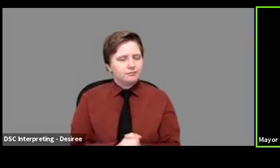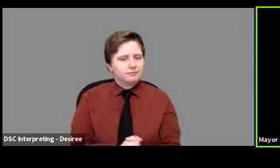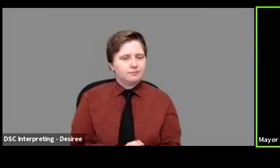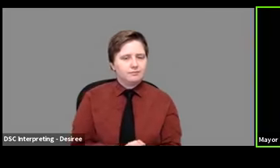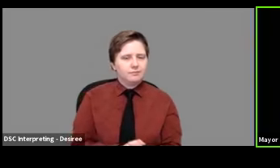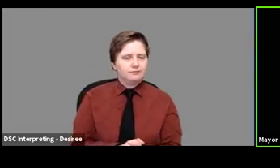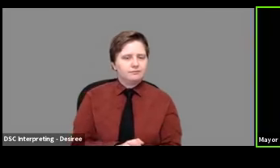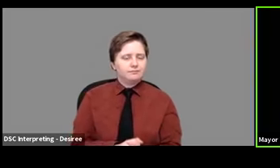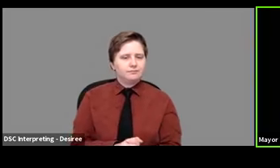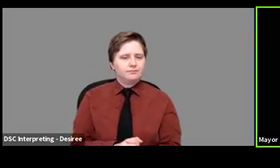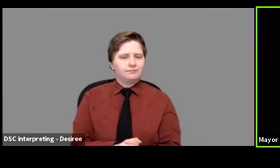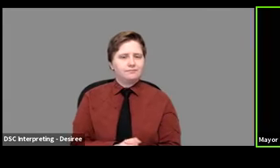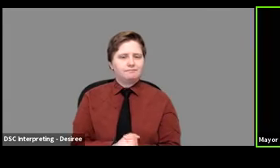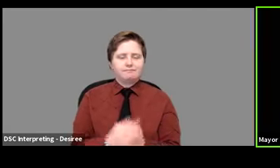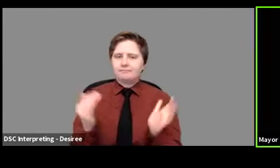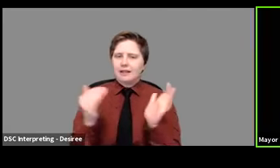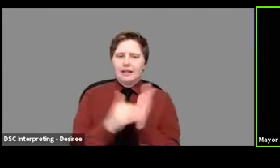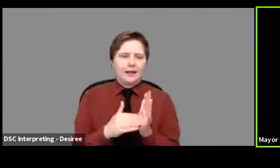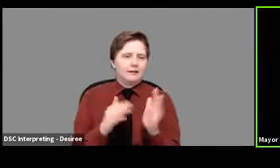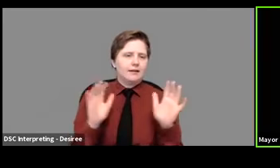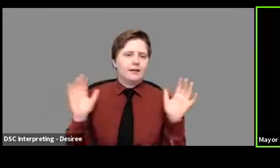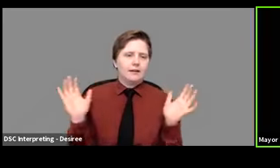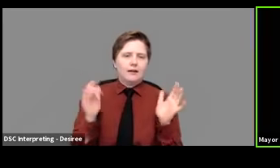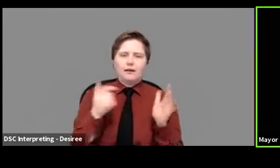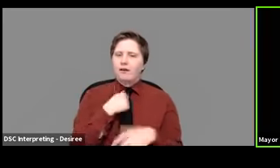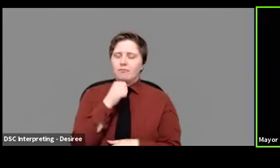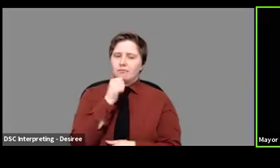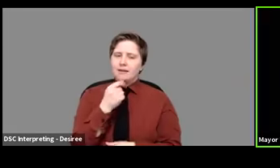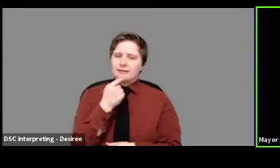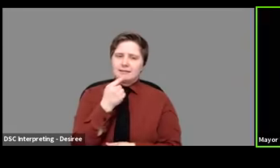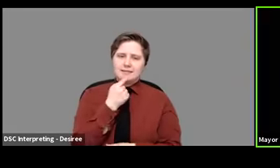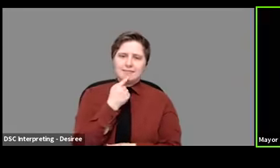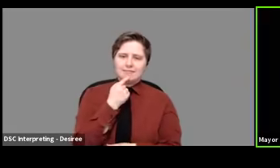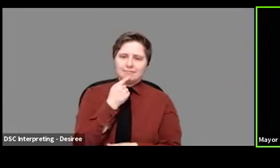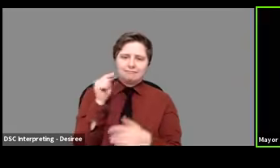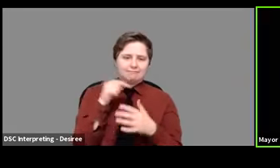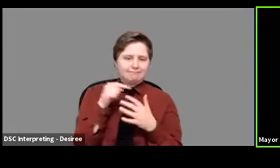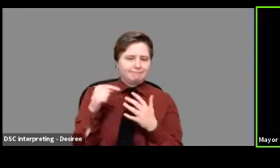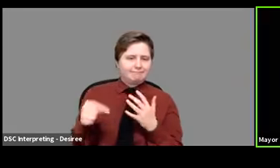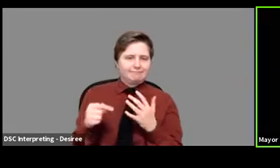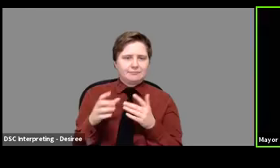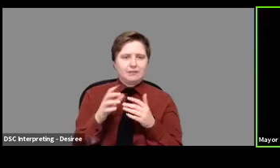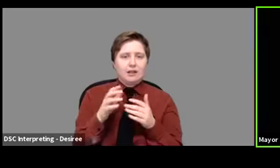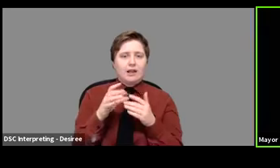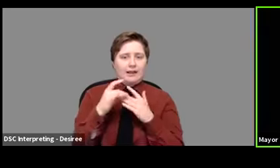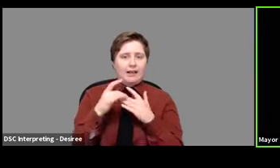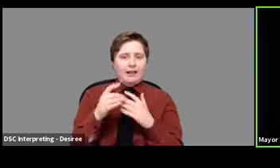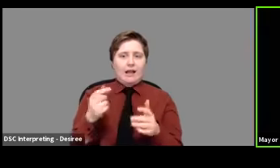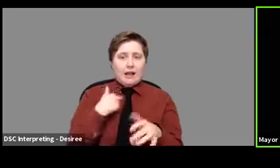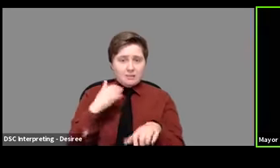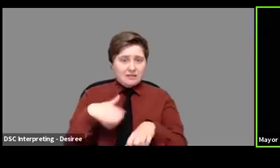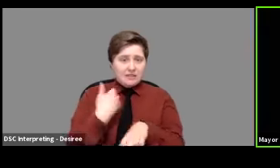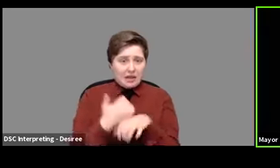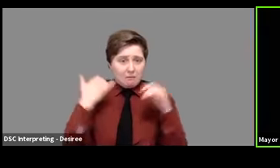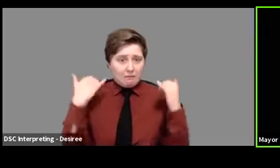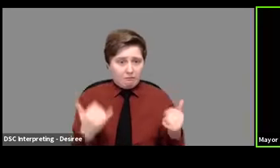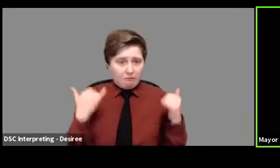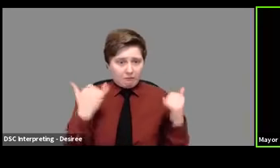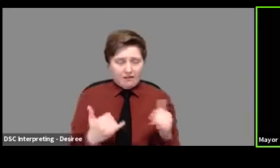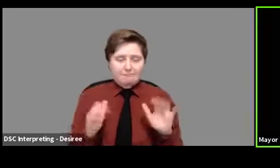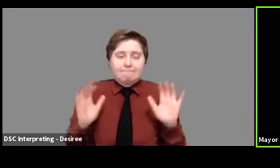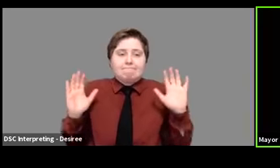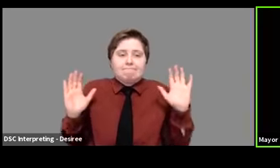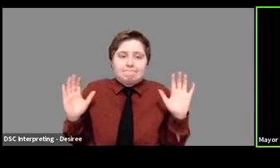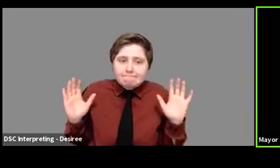and, uh, again, it's not to say that those are, uh, the guide guidelines that the health department is going to embrace.